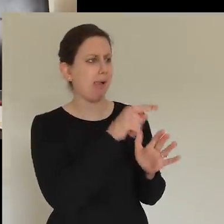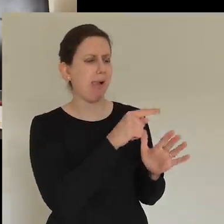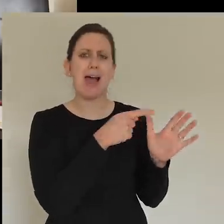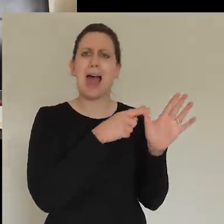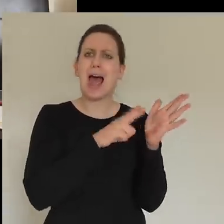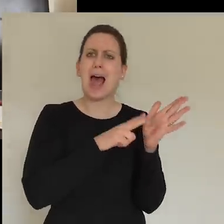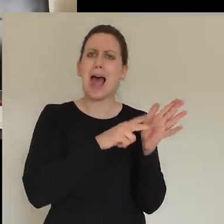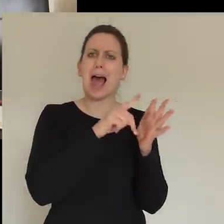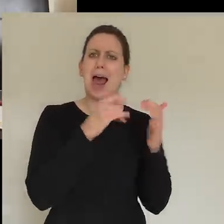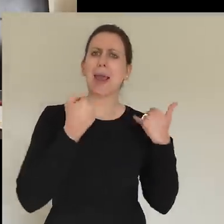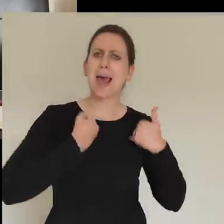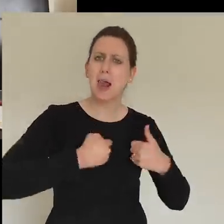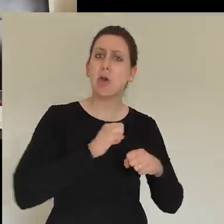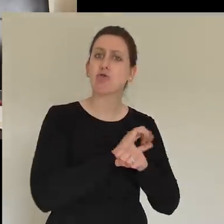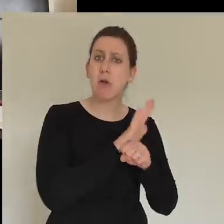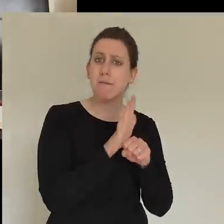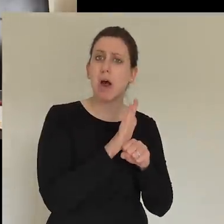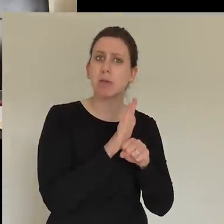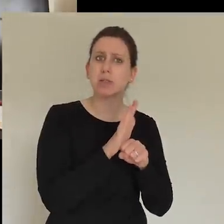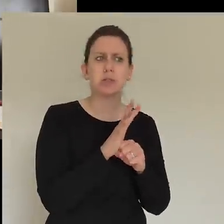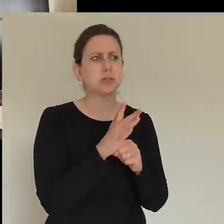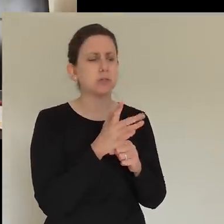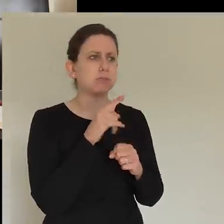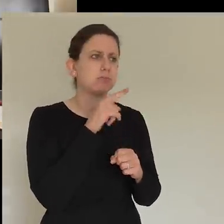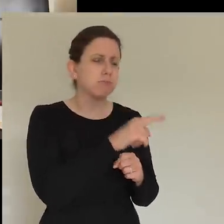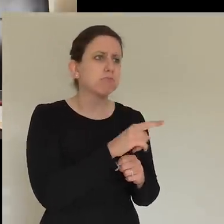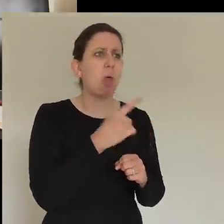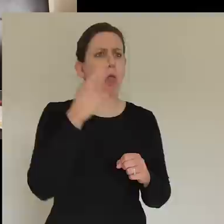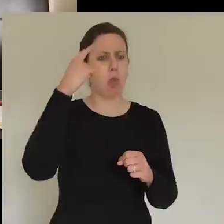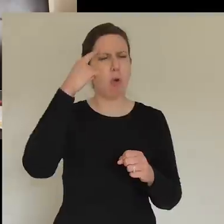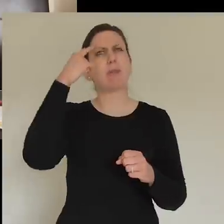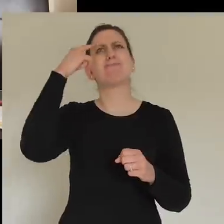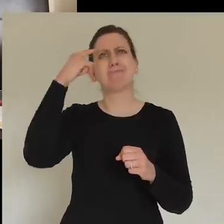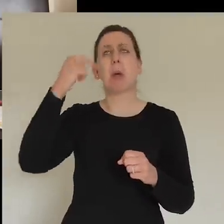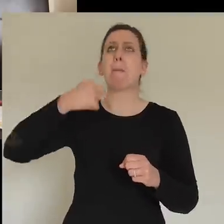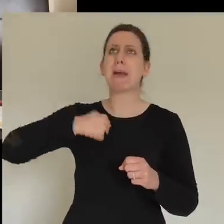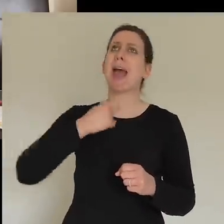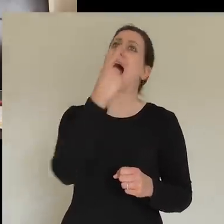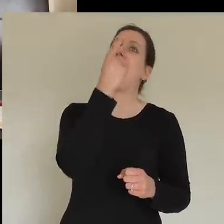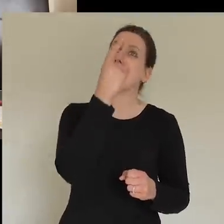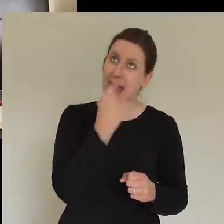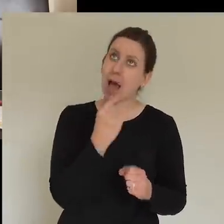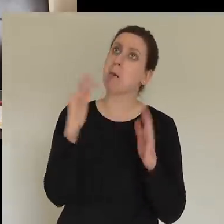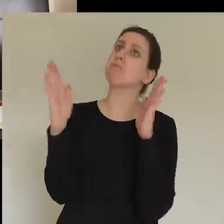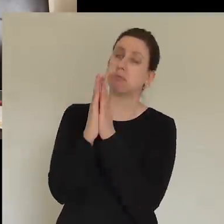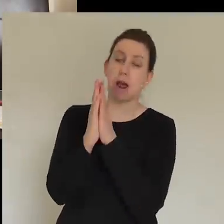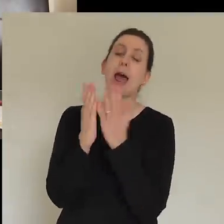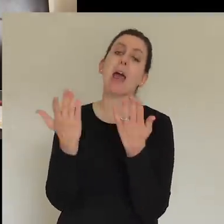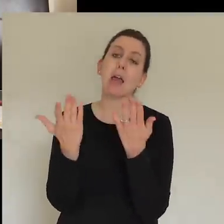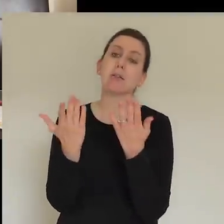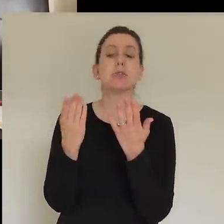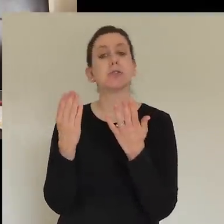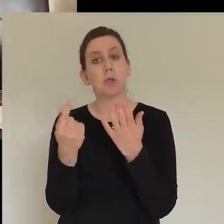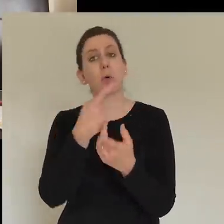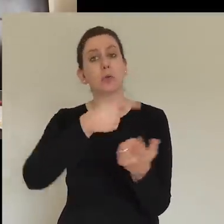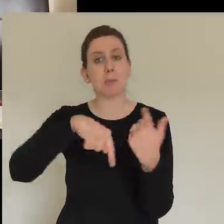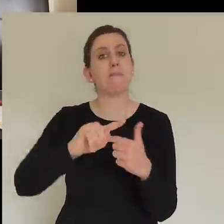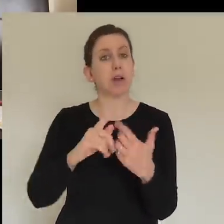and I will pray. What can you do today? And I think for so many of us, we just see closed opportunities. The thinker Edmund Burke once said, one